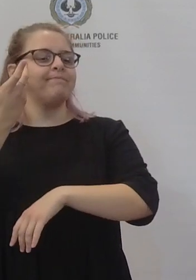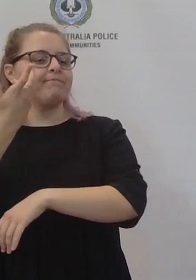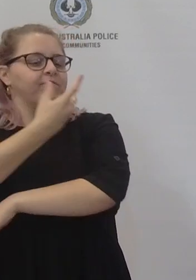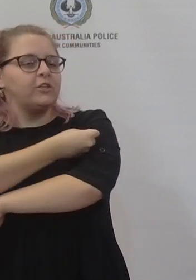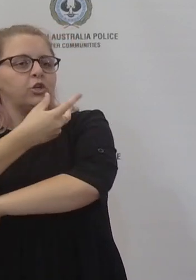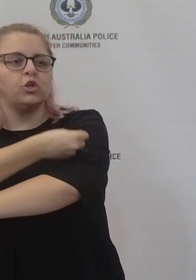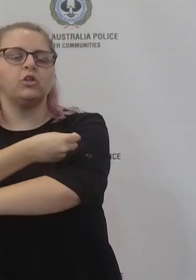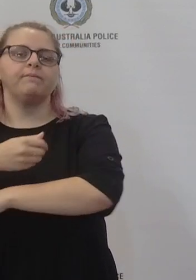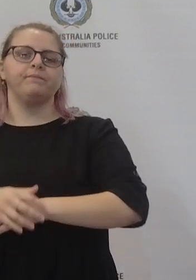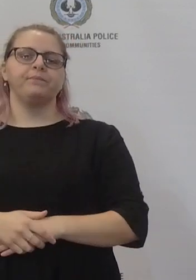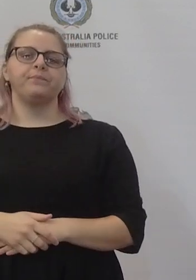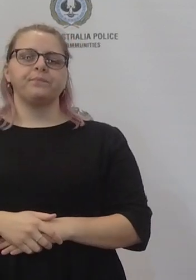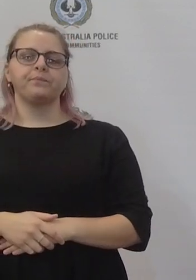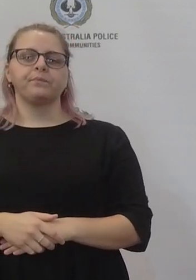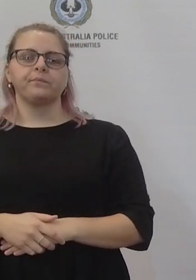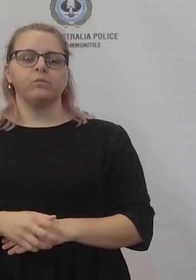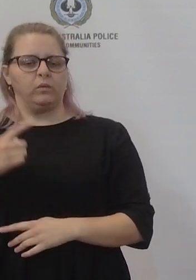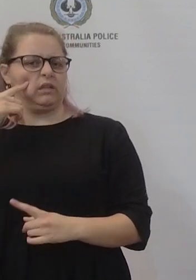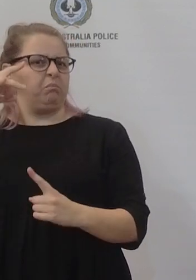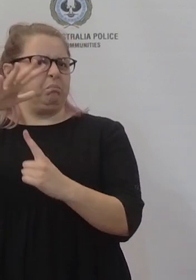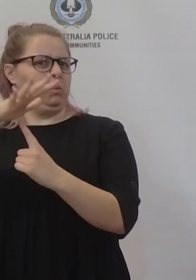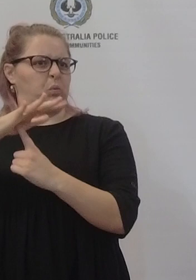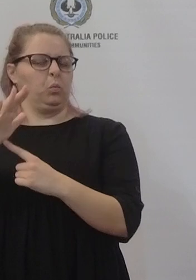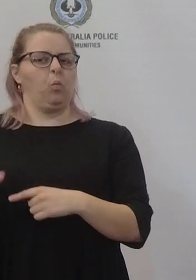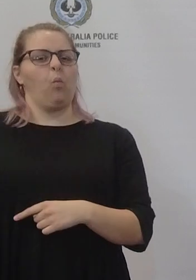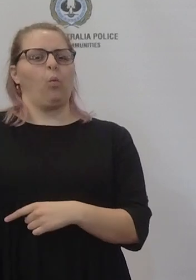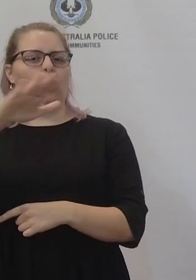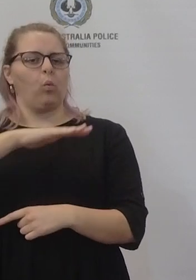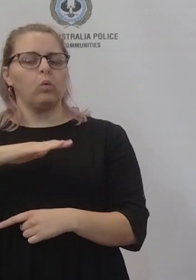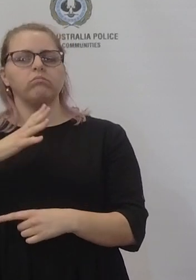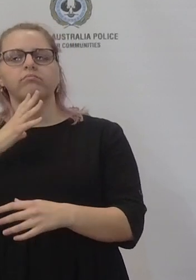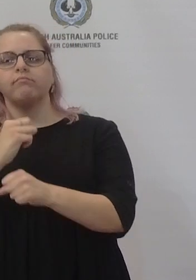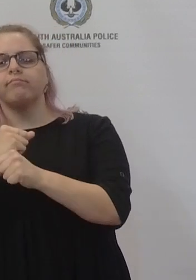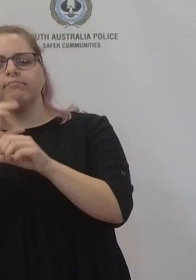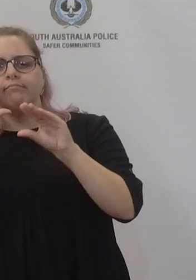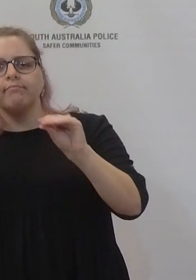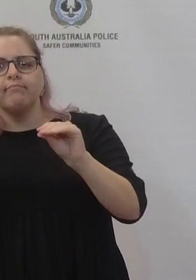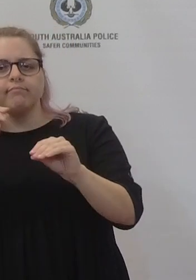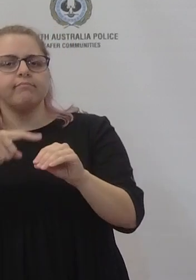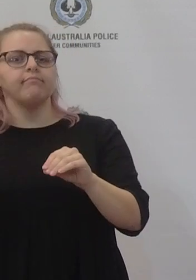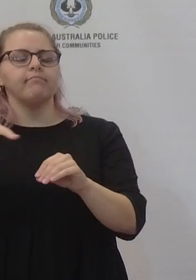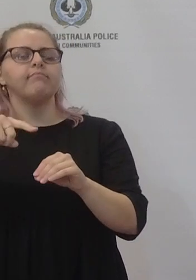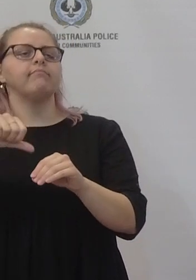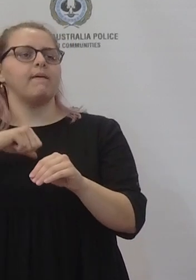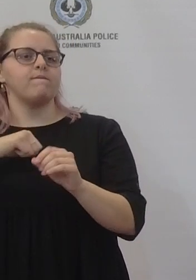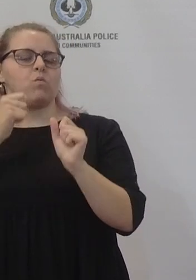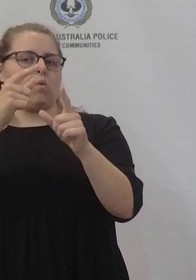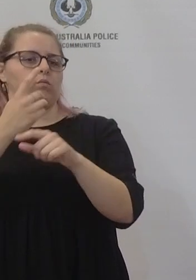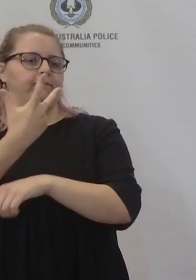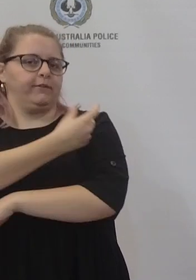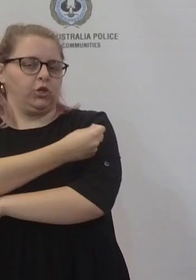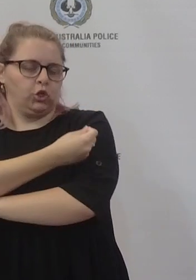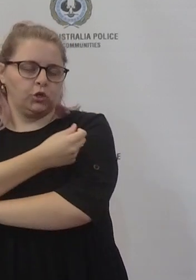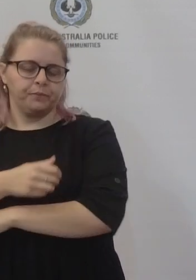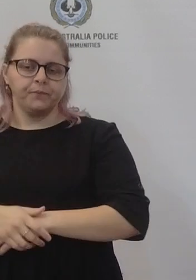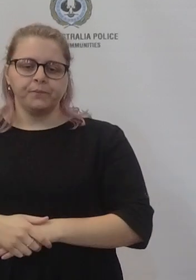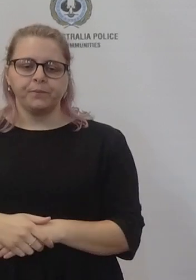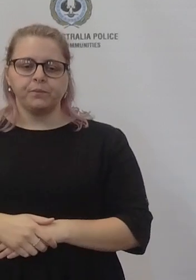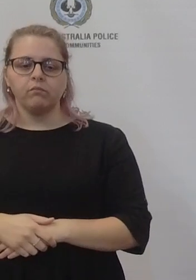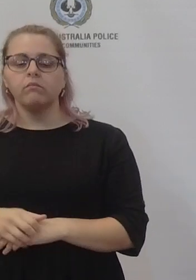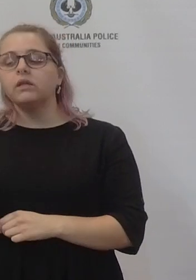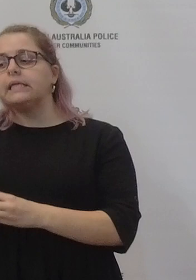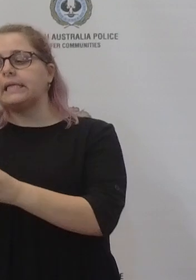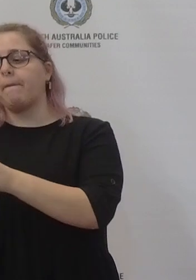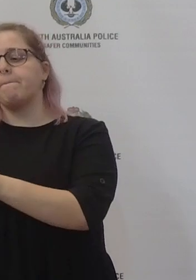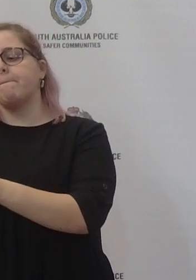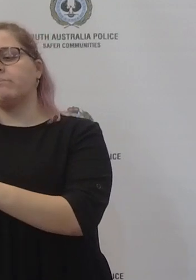too much trouble and we will continue to advocate for it but we do respect that there is a fraction of our community who